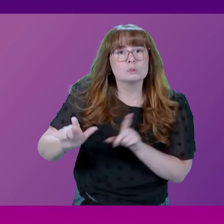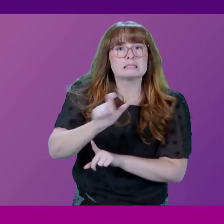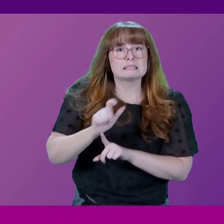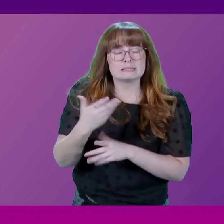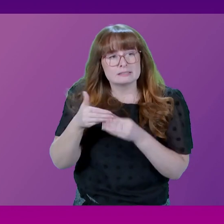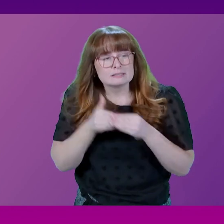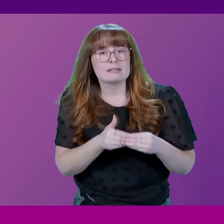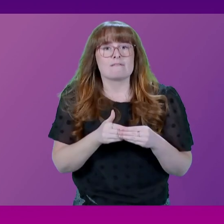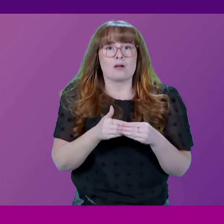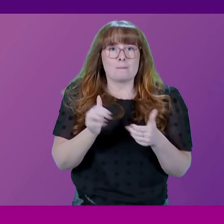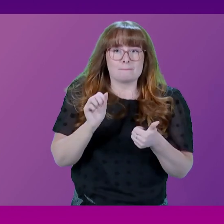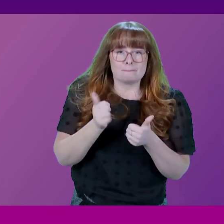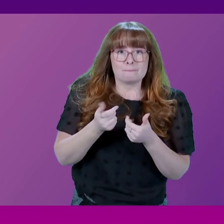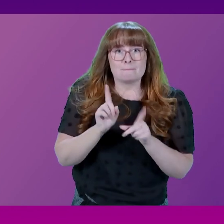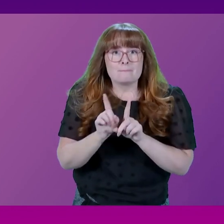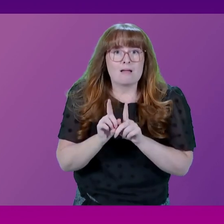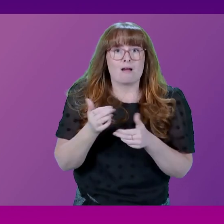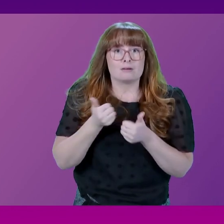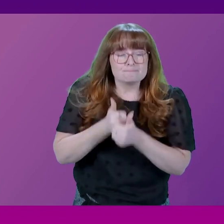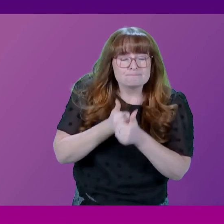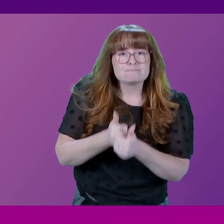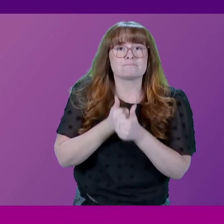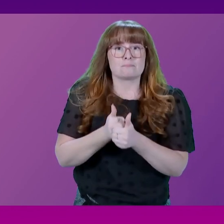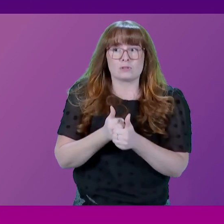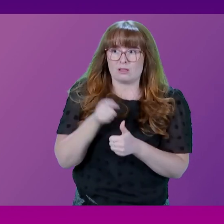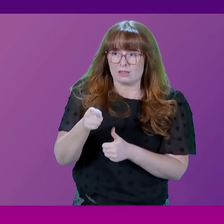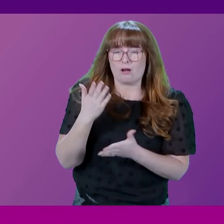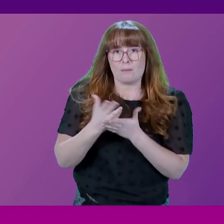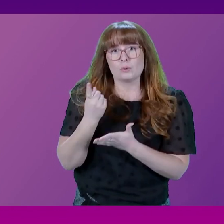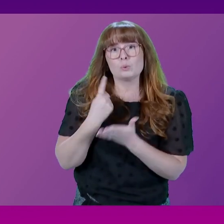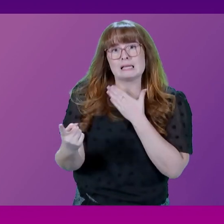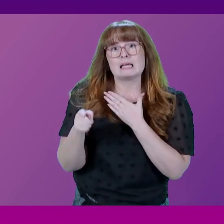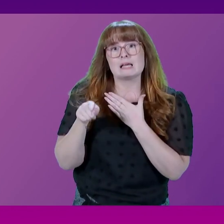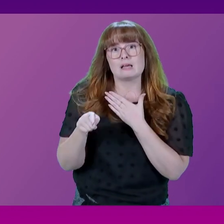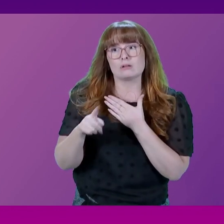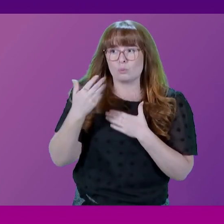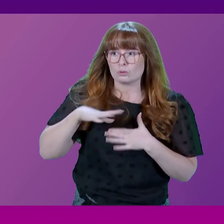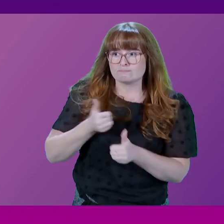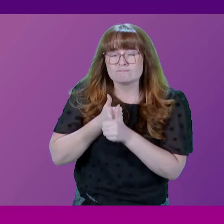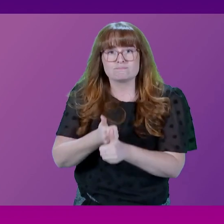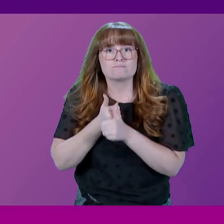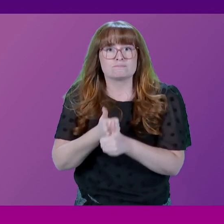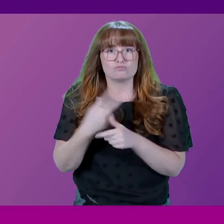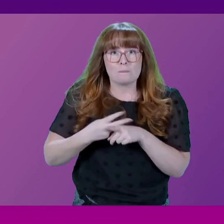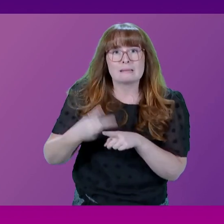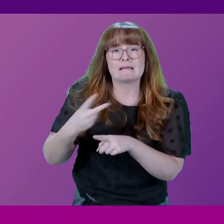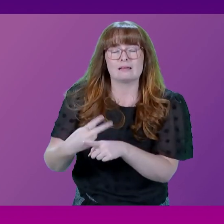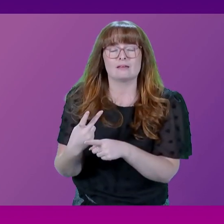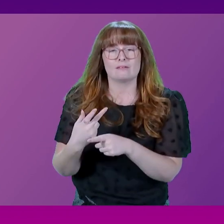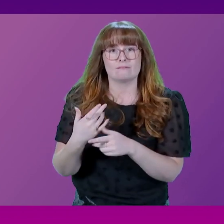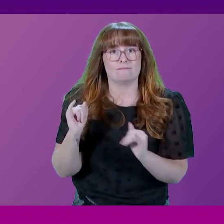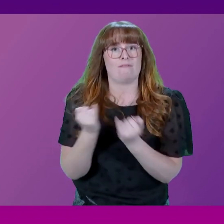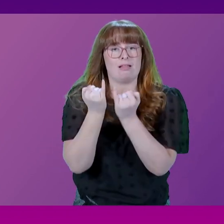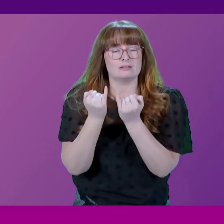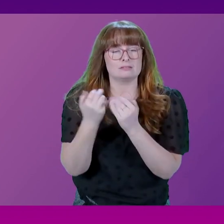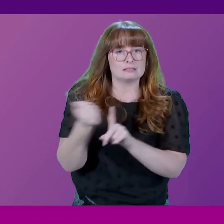mentors, peer mentors and those with lived experience were uniquely positioned to support people experiencing repeat violence. So it is,